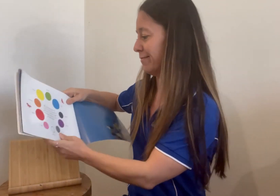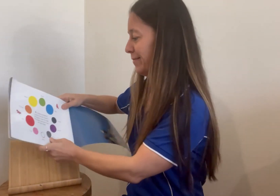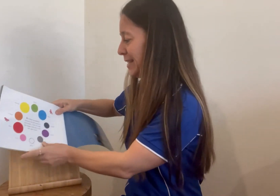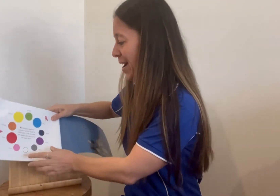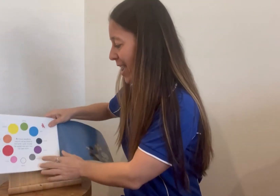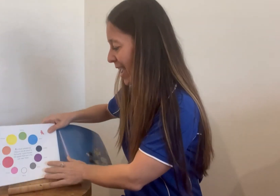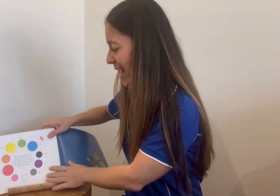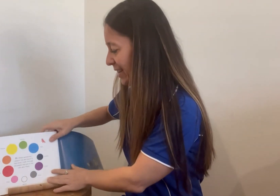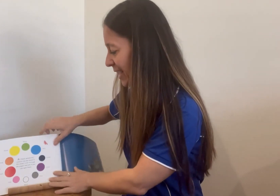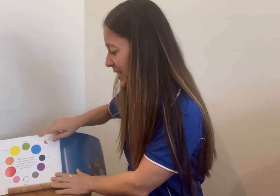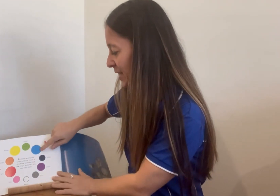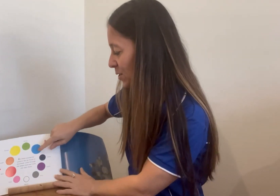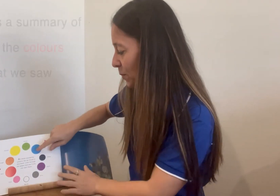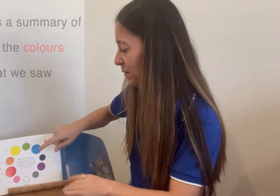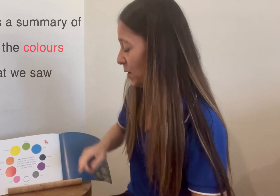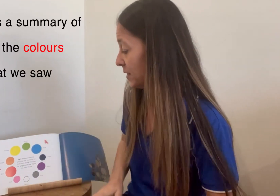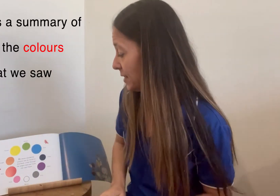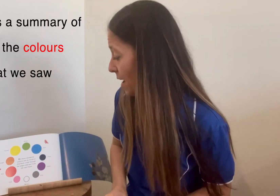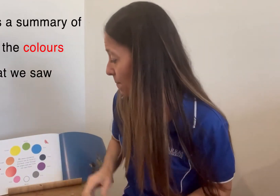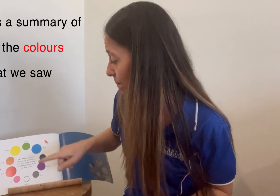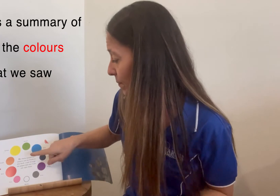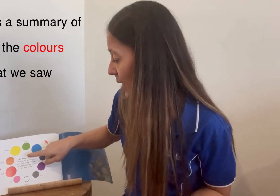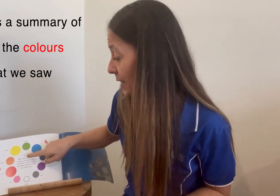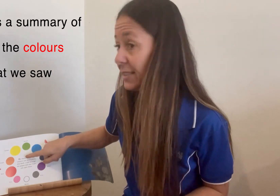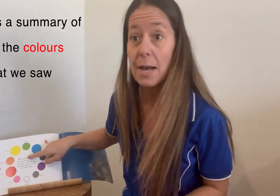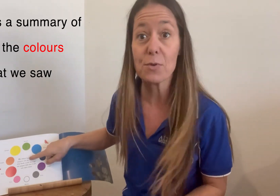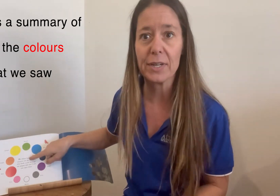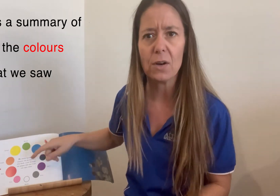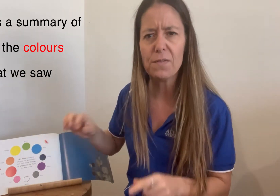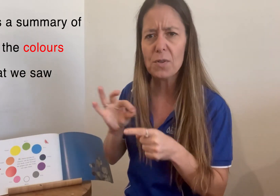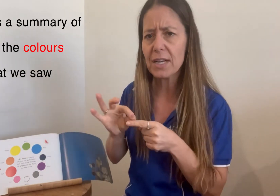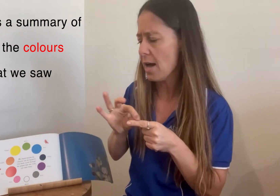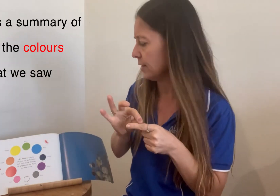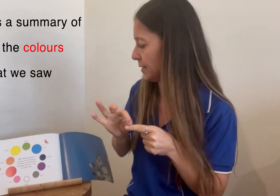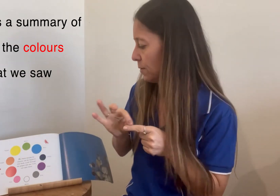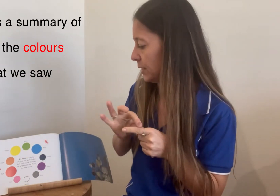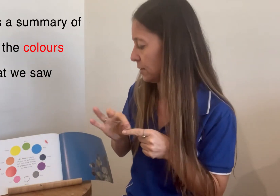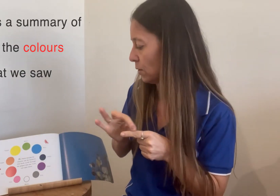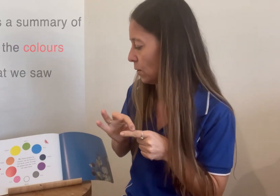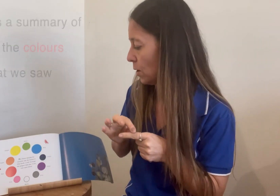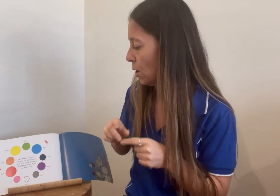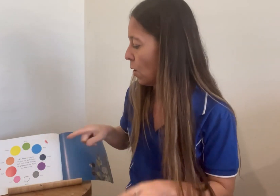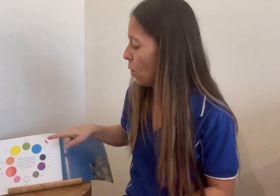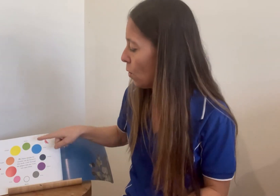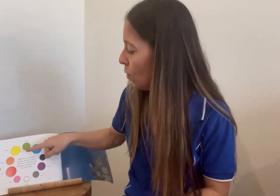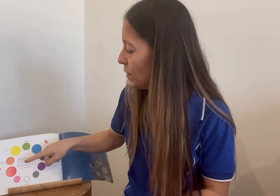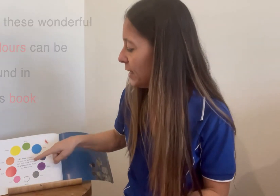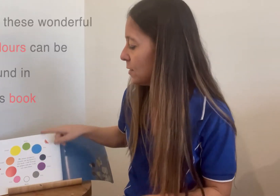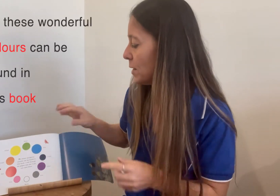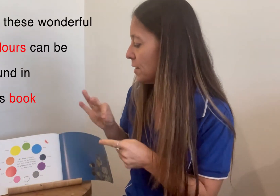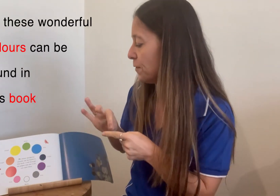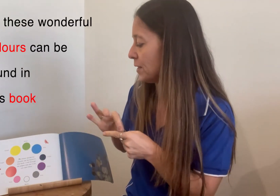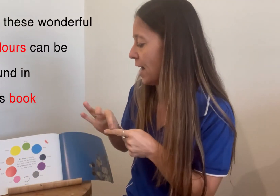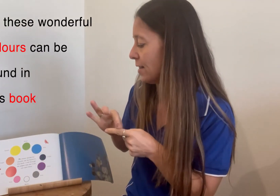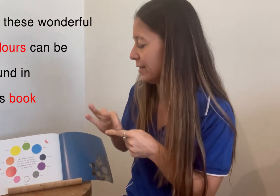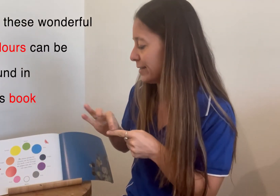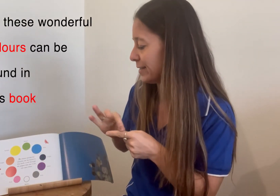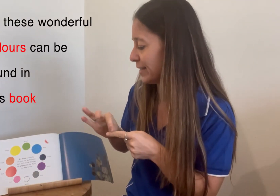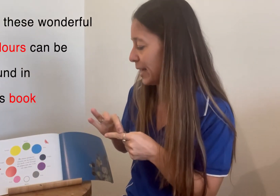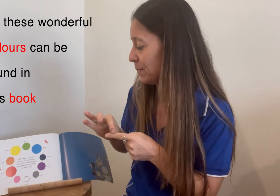And at the end, look, we've got a summary of all the colours that we saw. All these wonderful colours can be